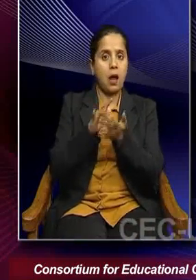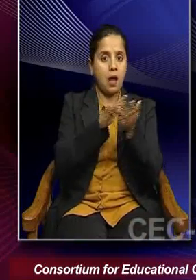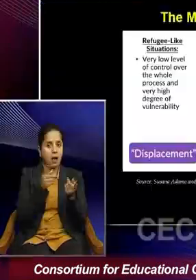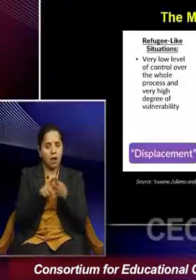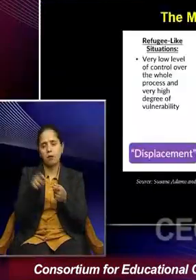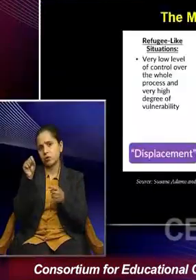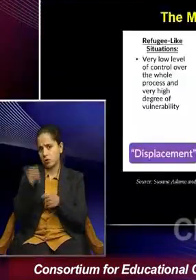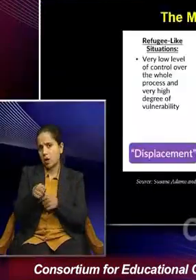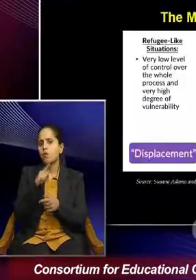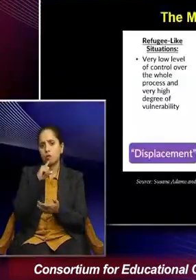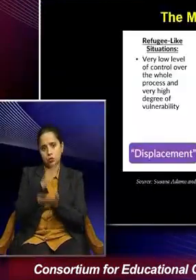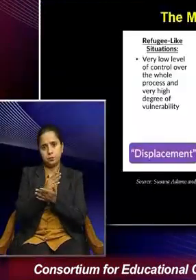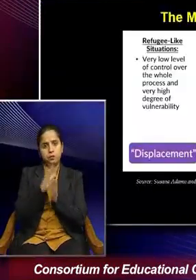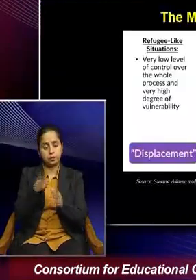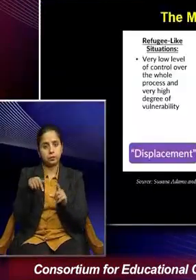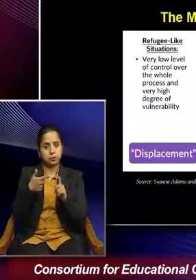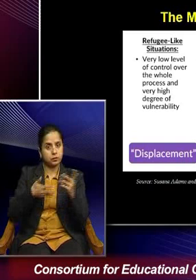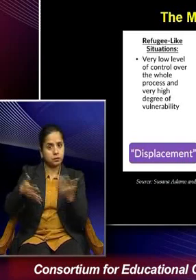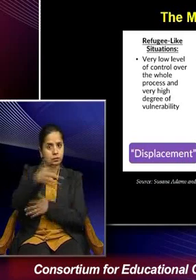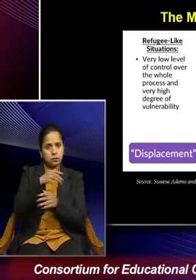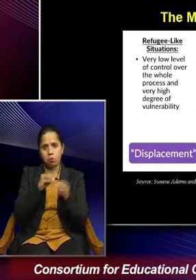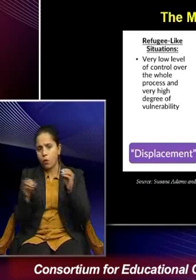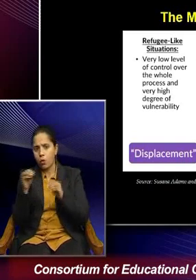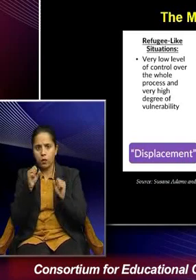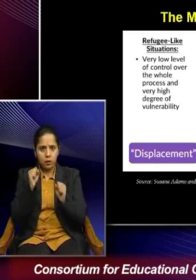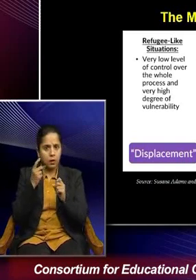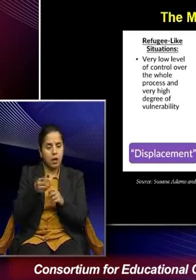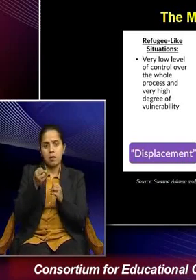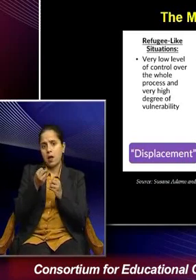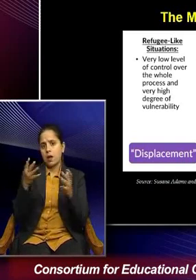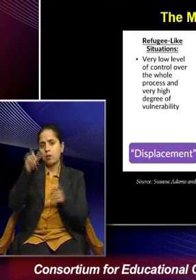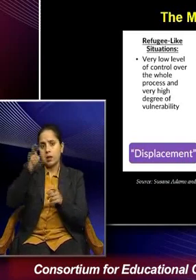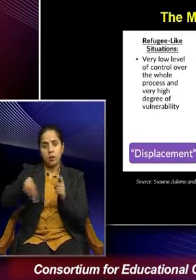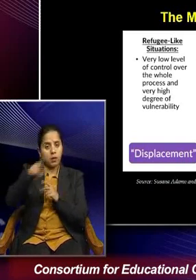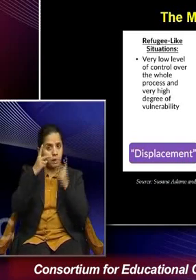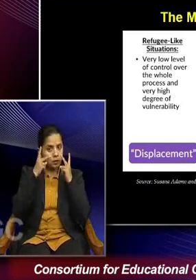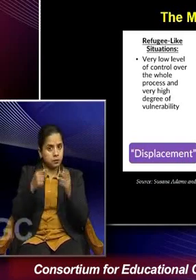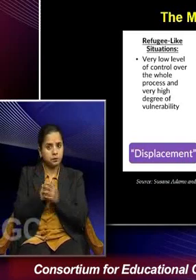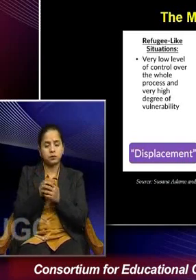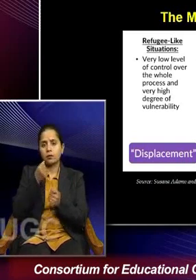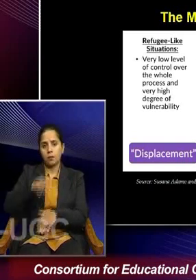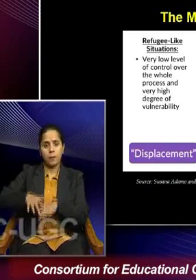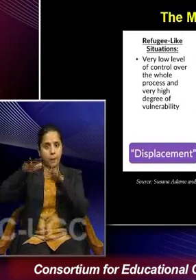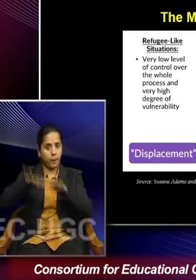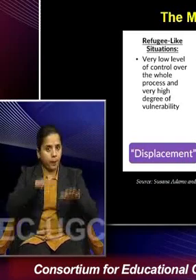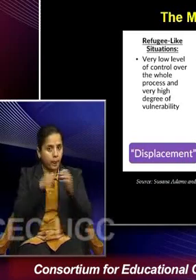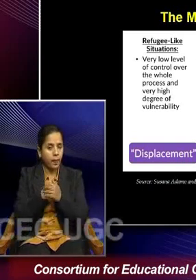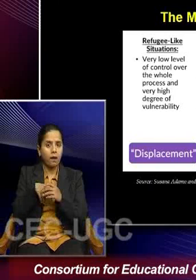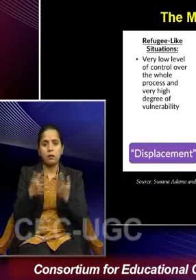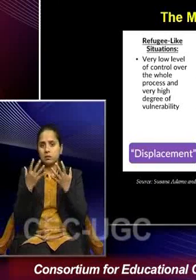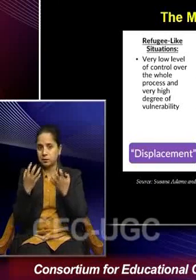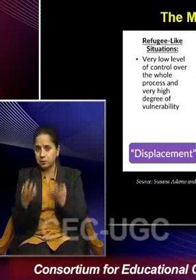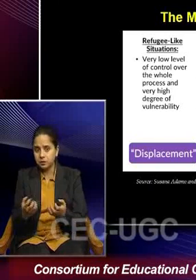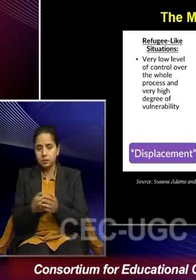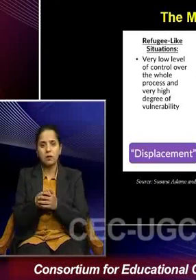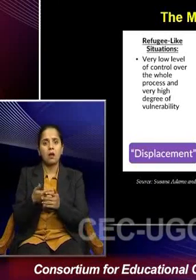sure, because of environmental driven displacements. lot of people because of, you know, floods, because of drought, because of